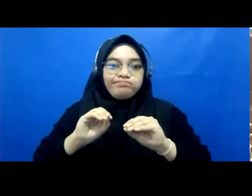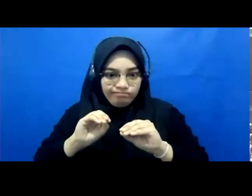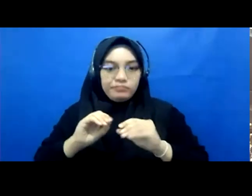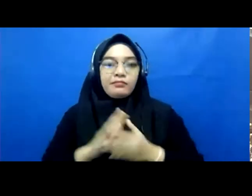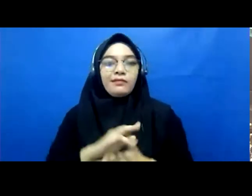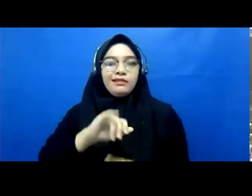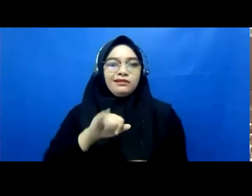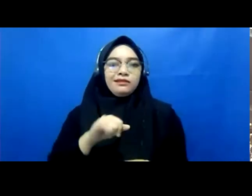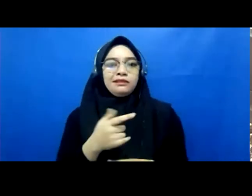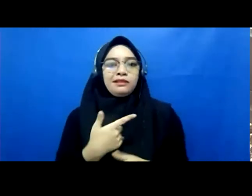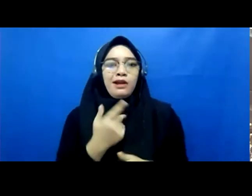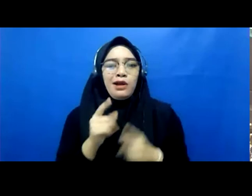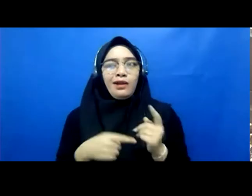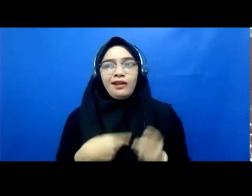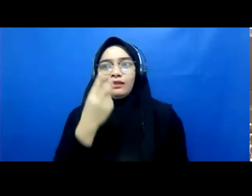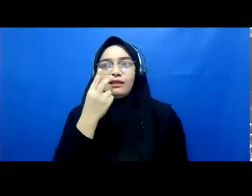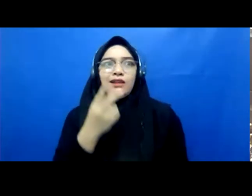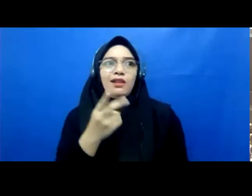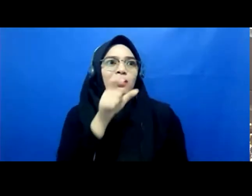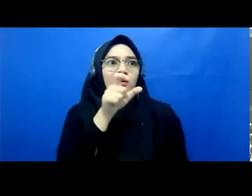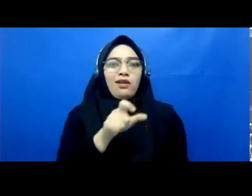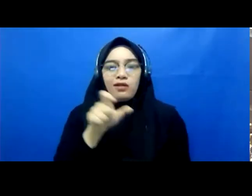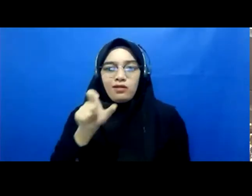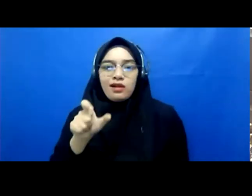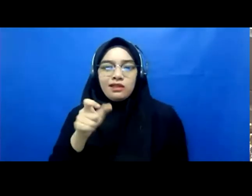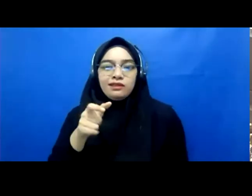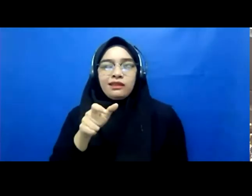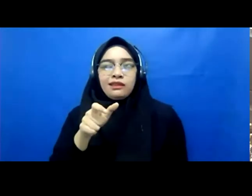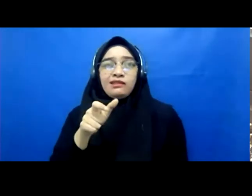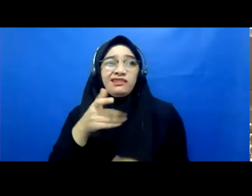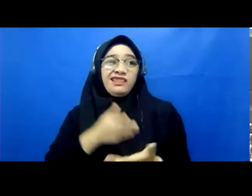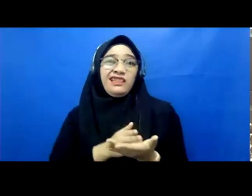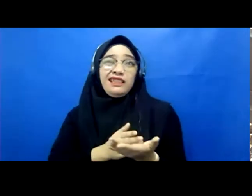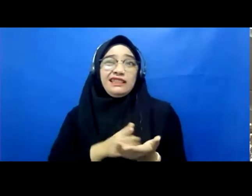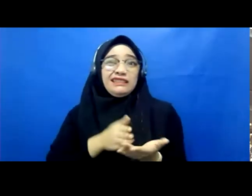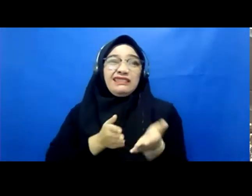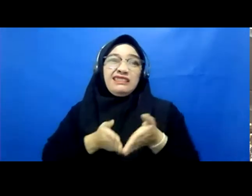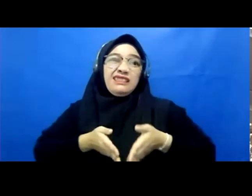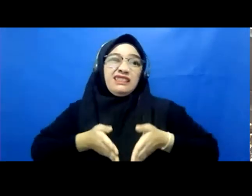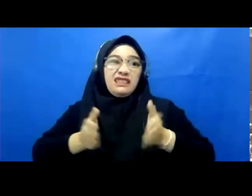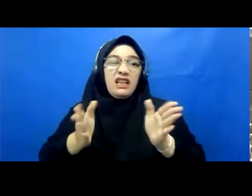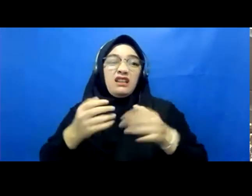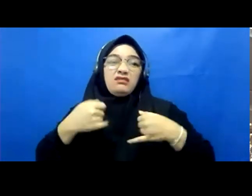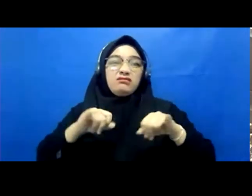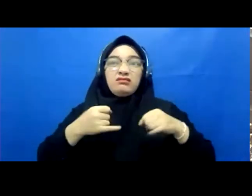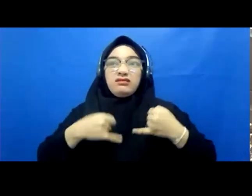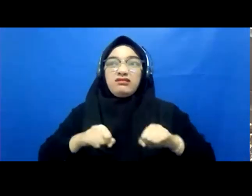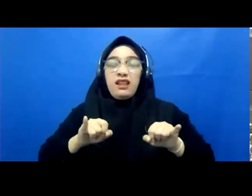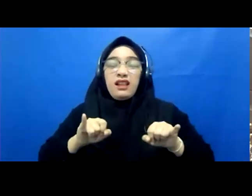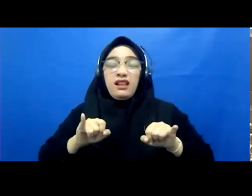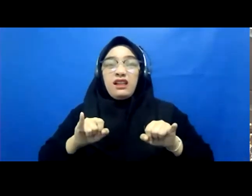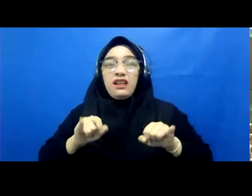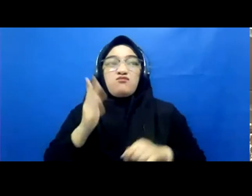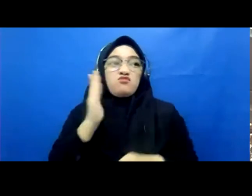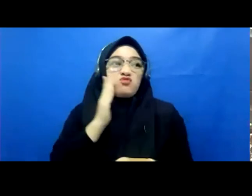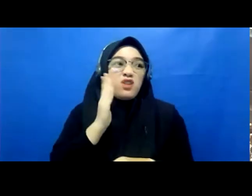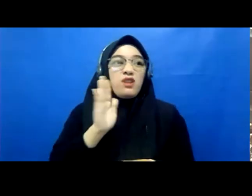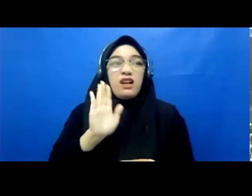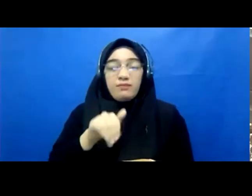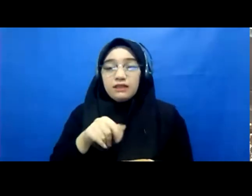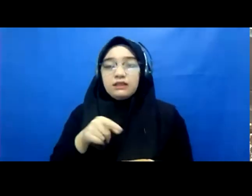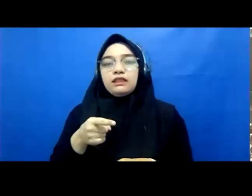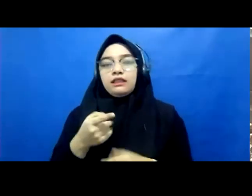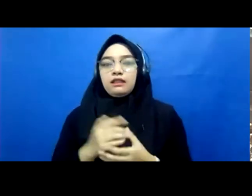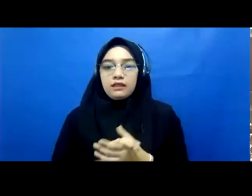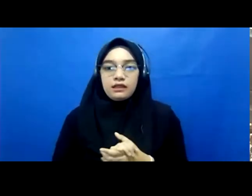roadside selling hawker food correct but you know there's no training center for hawkers anywhere in the world because people when you